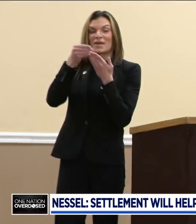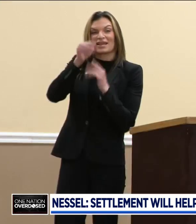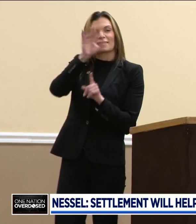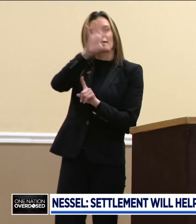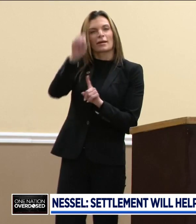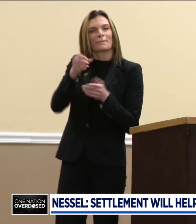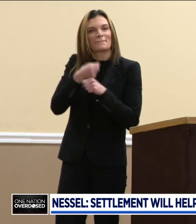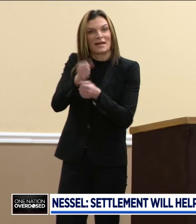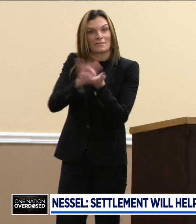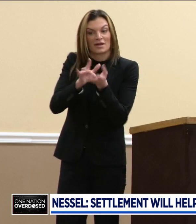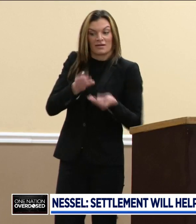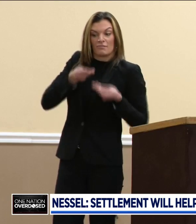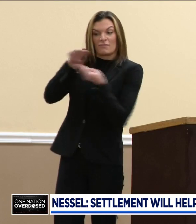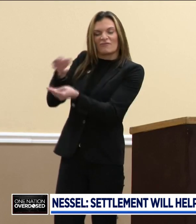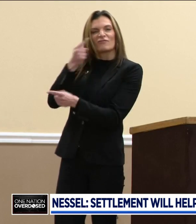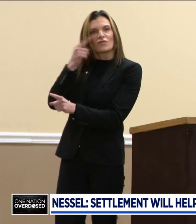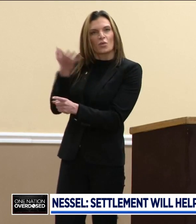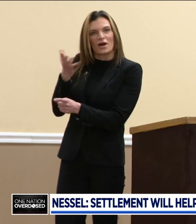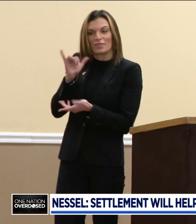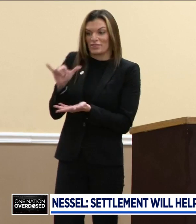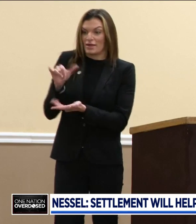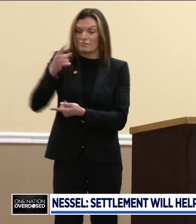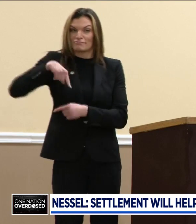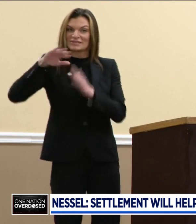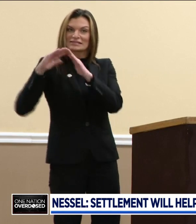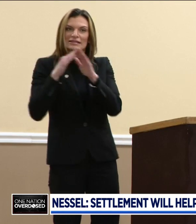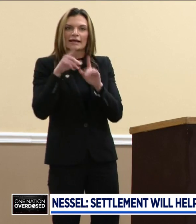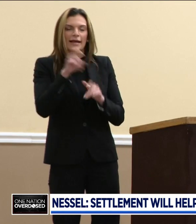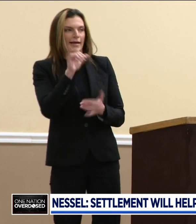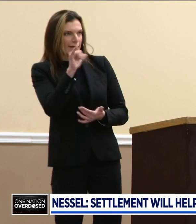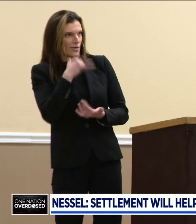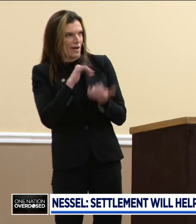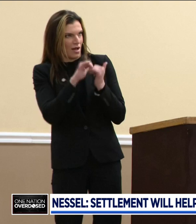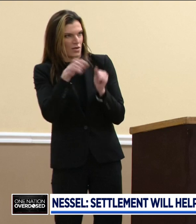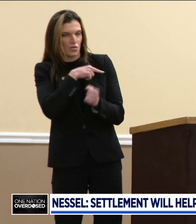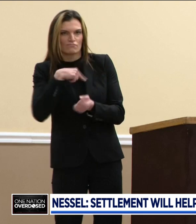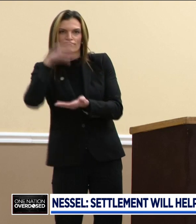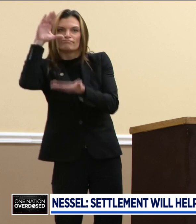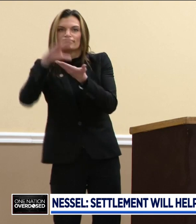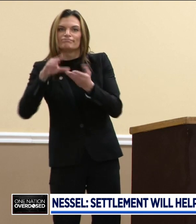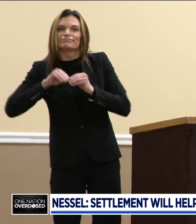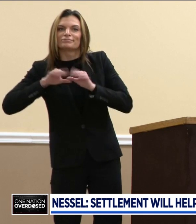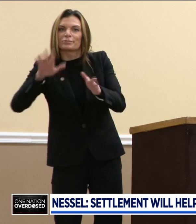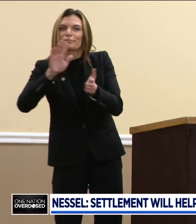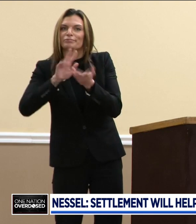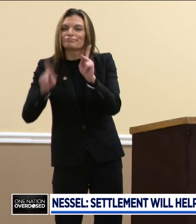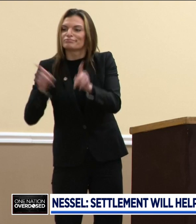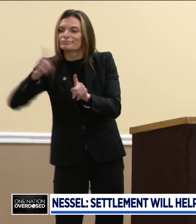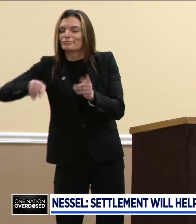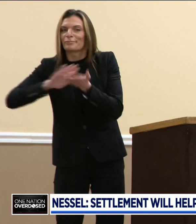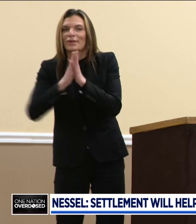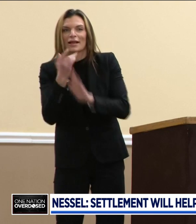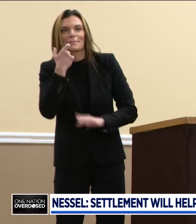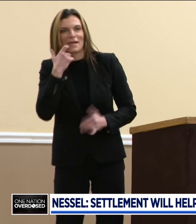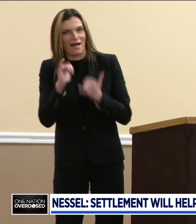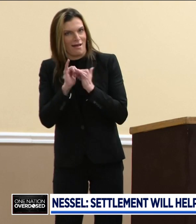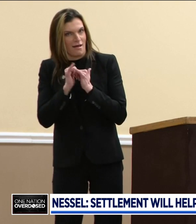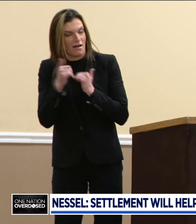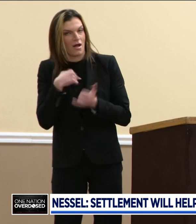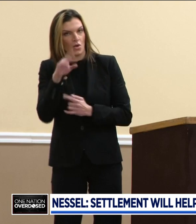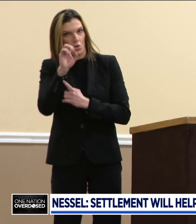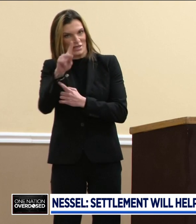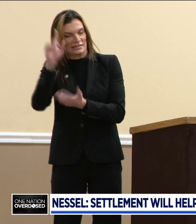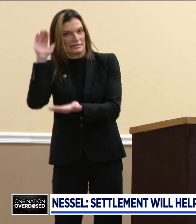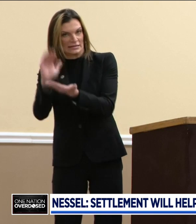This historic national agreement marks the culmination of three years of negotiations to resolve more than 4,000